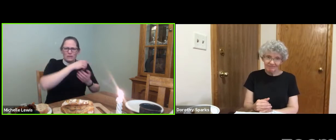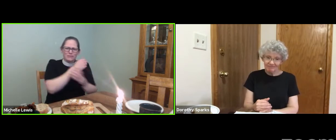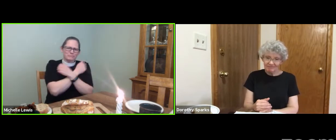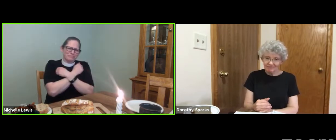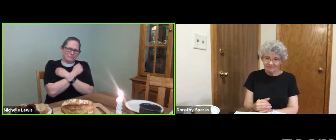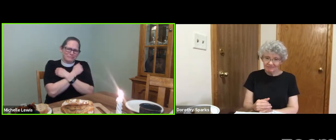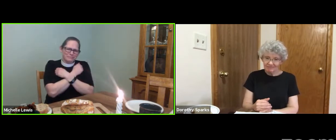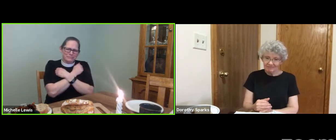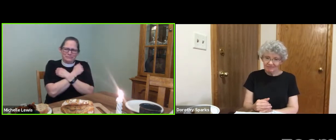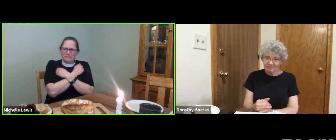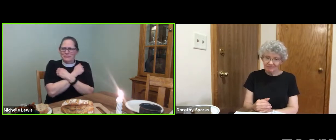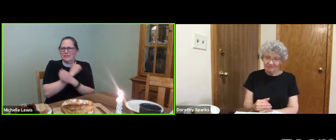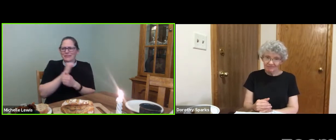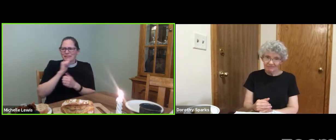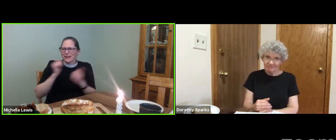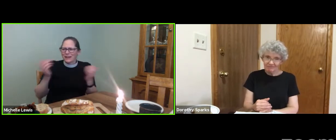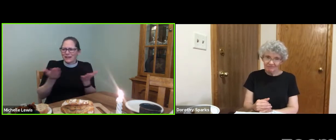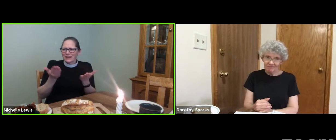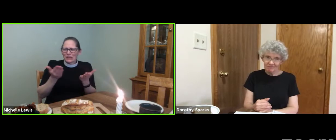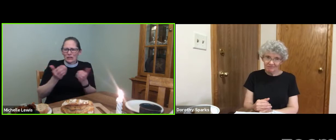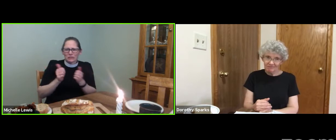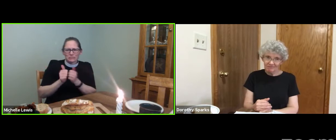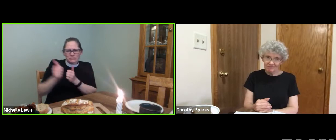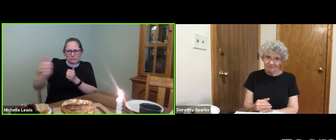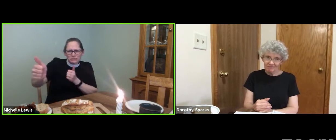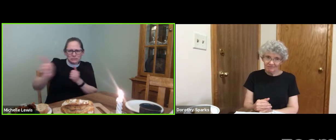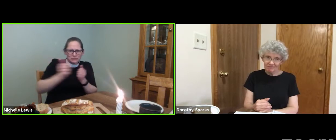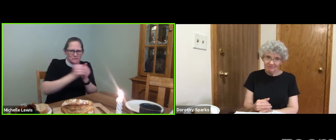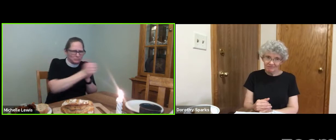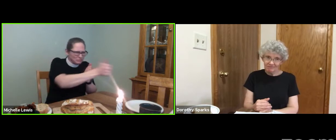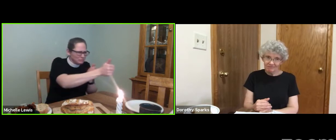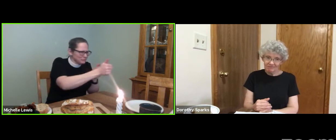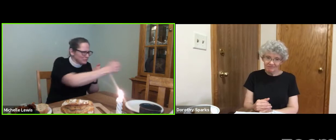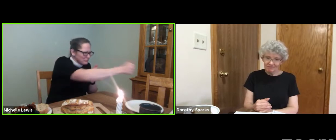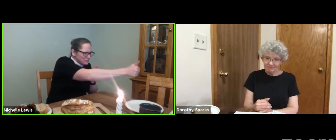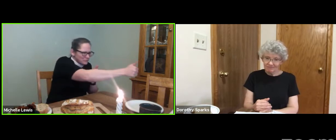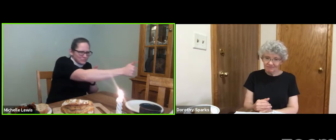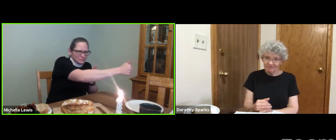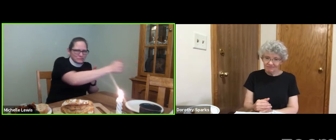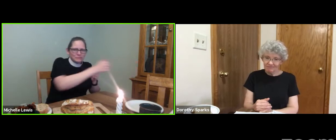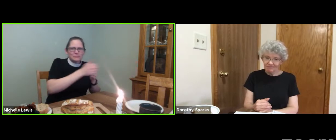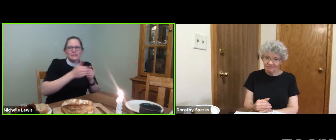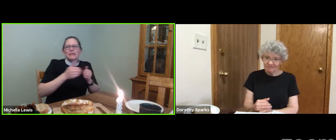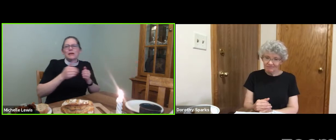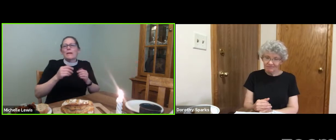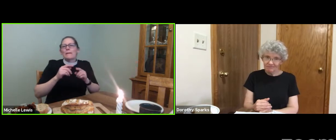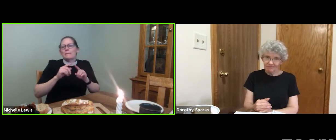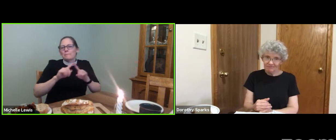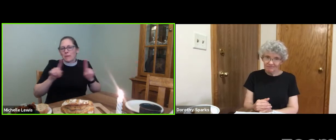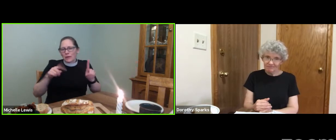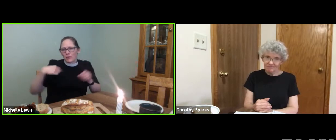we gather together